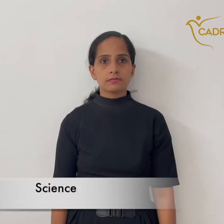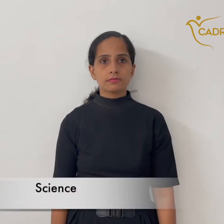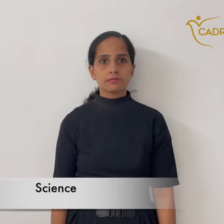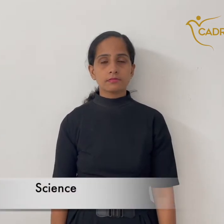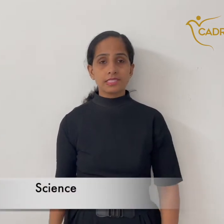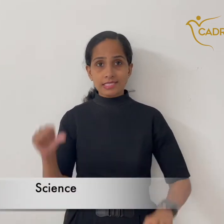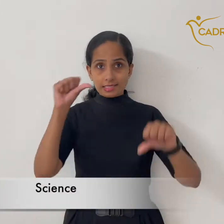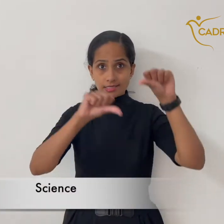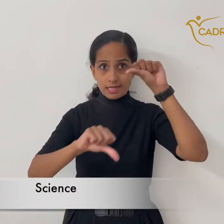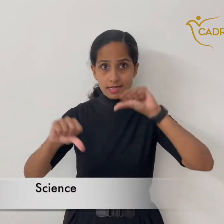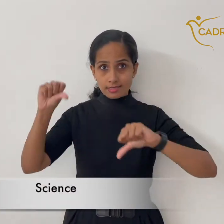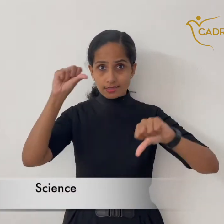Science